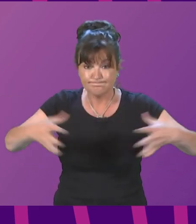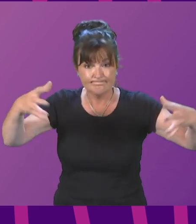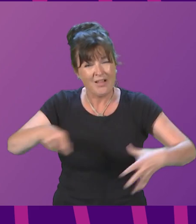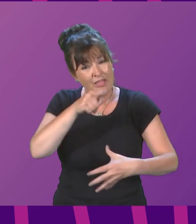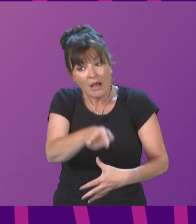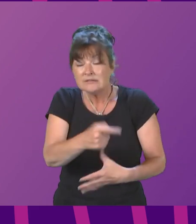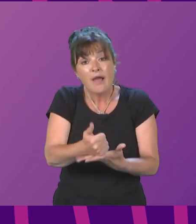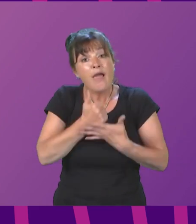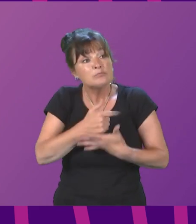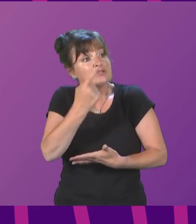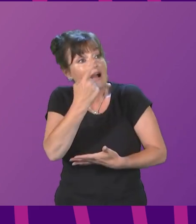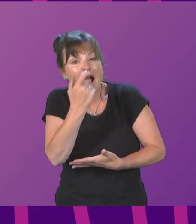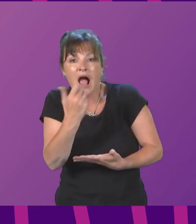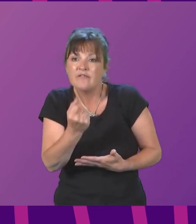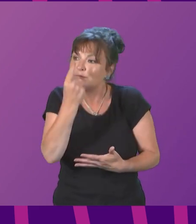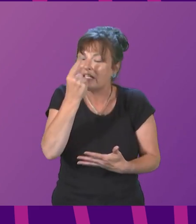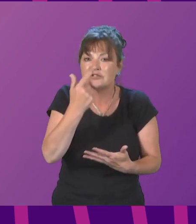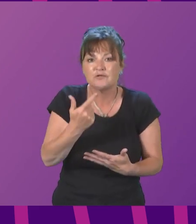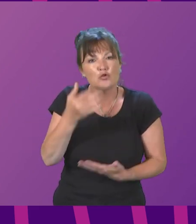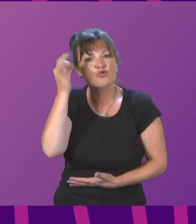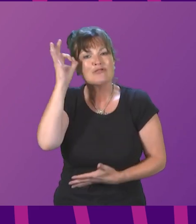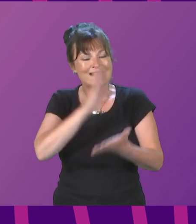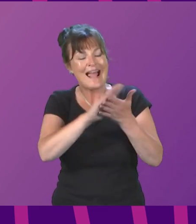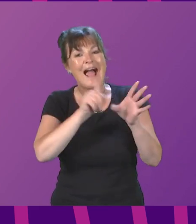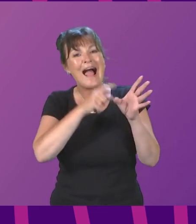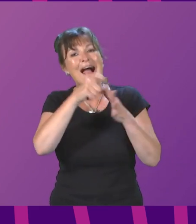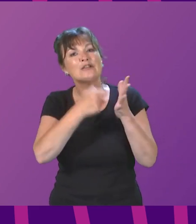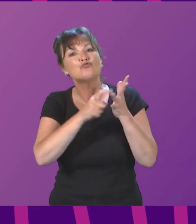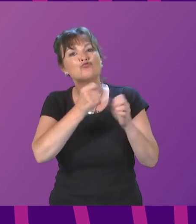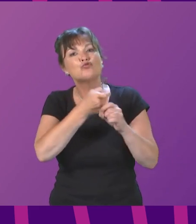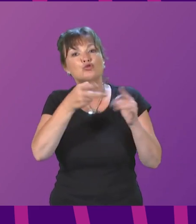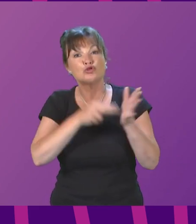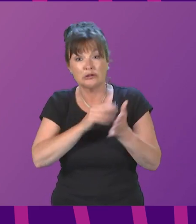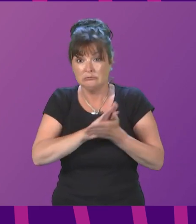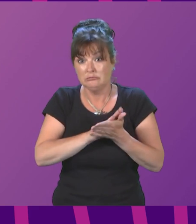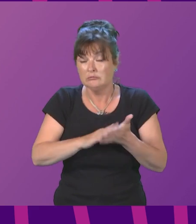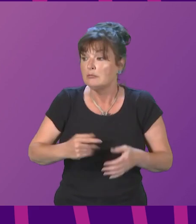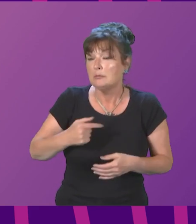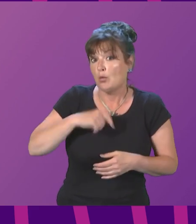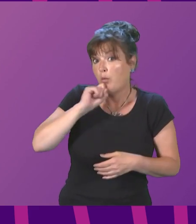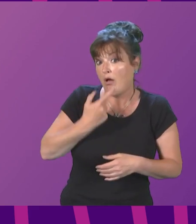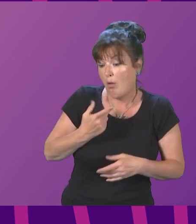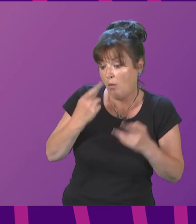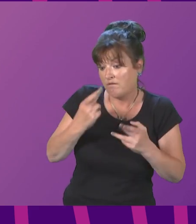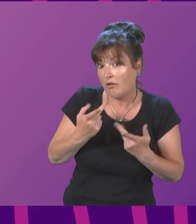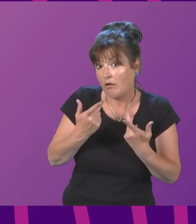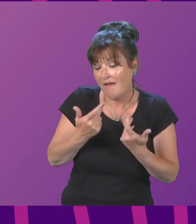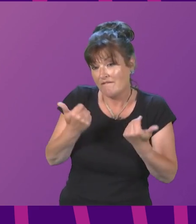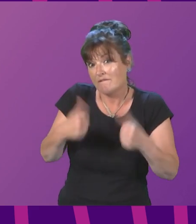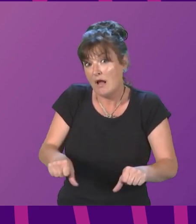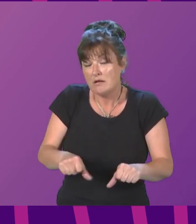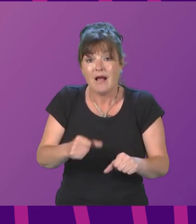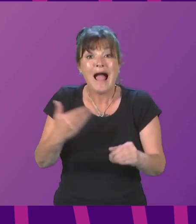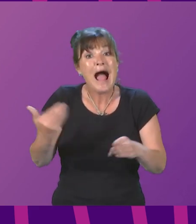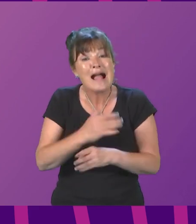hydrogen. In the coming months, will work to develop a new hydrogen industry with publication of the finalised hydrogen action plan and investment